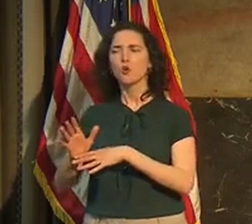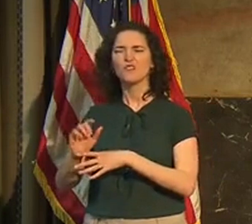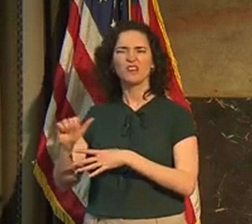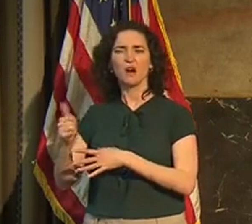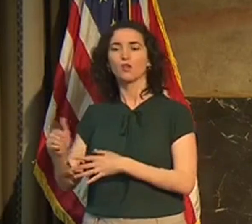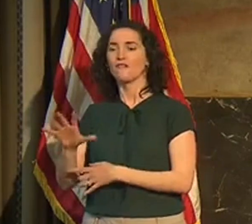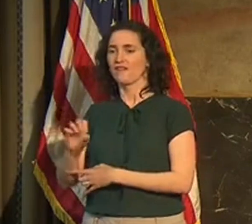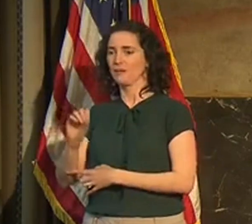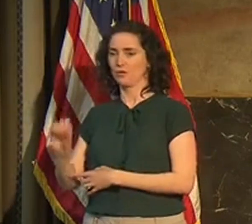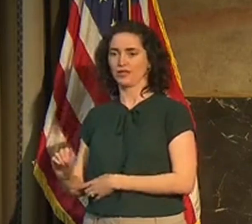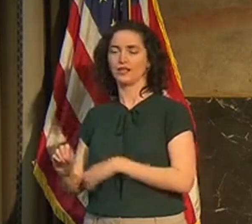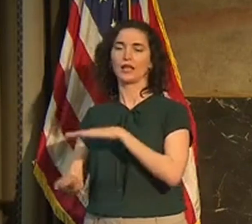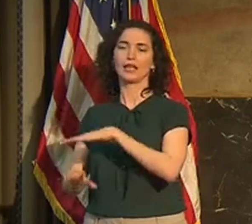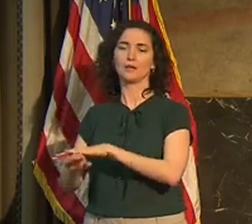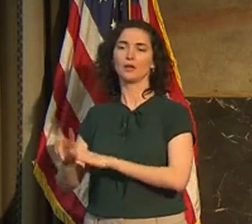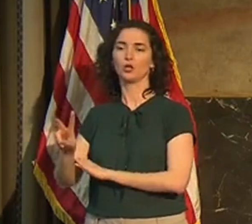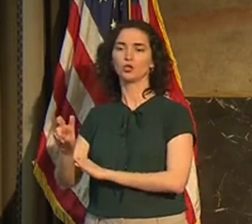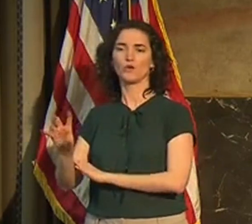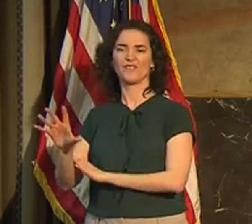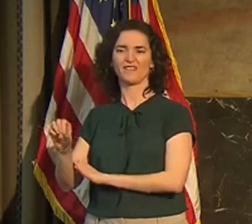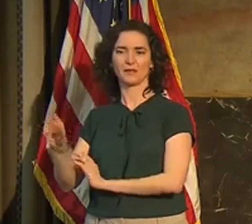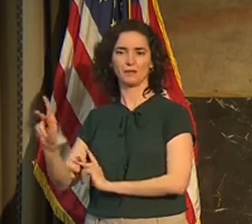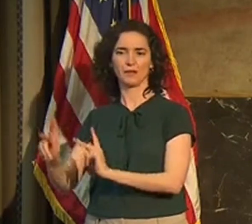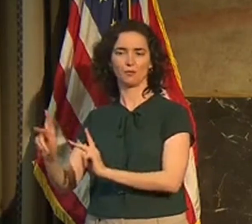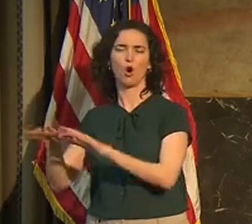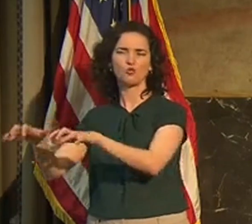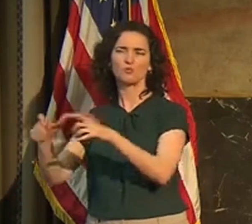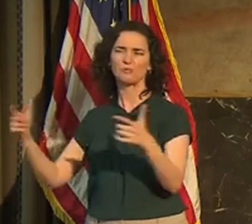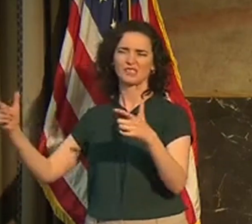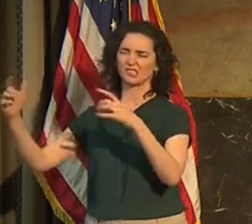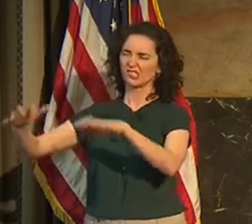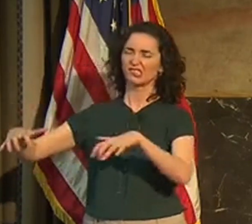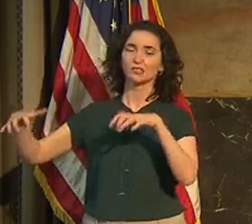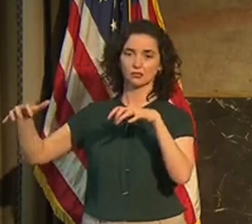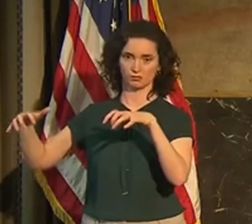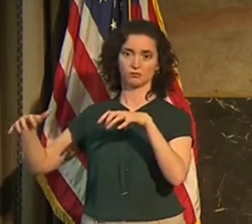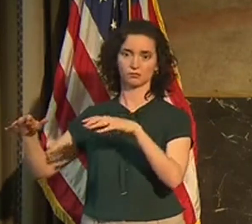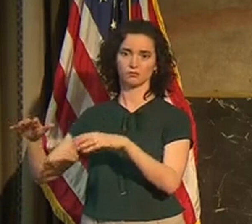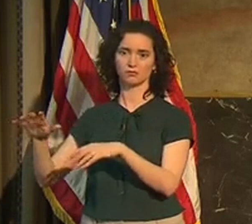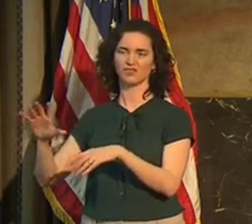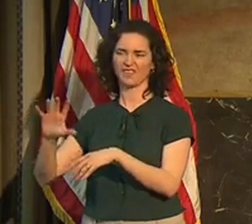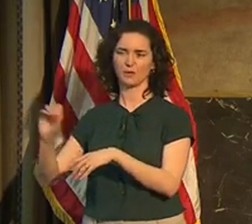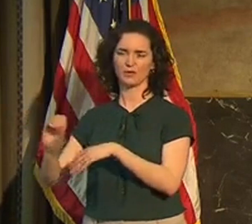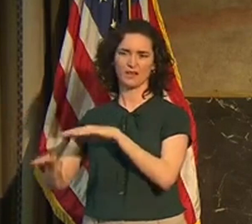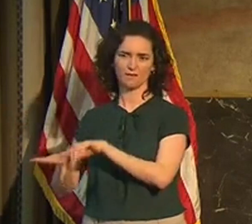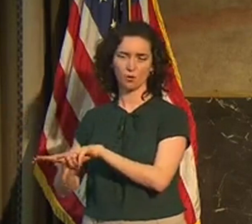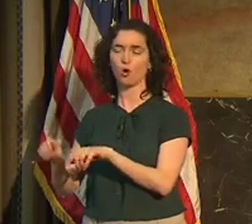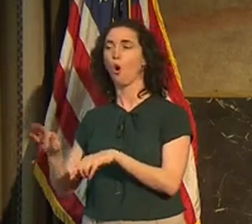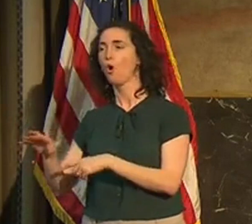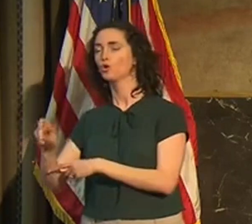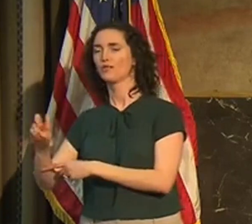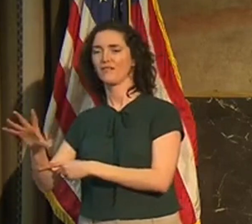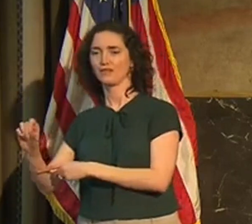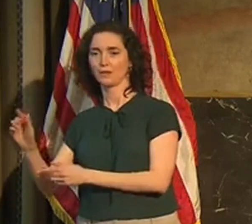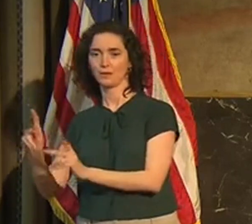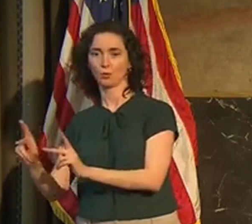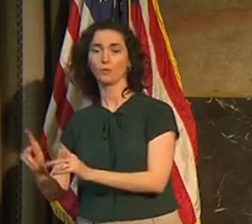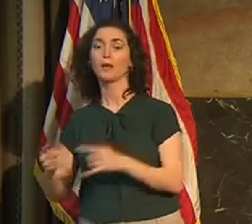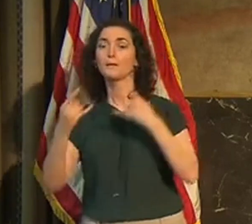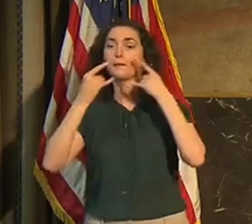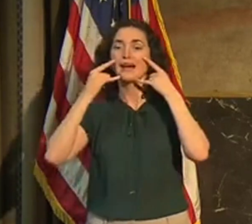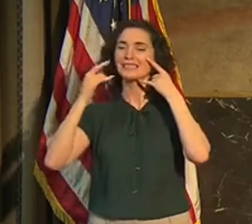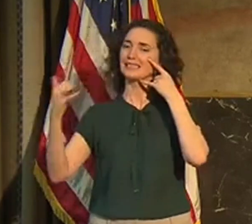Um, um, social distancing masking will be required at all times, uh, except when eating and drinking